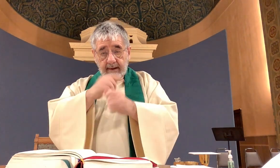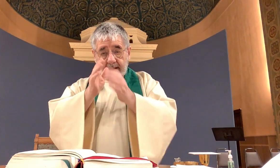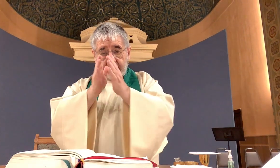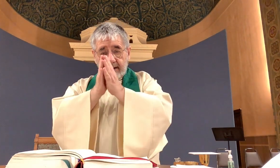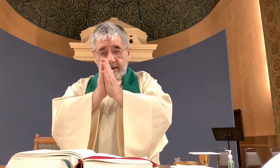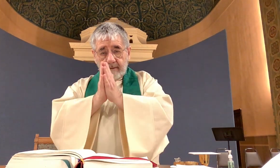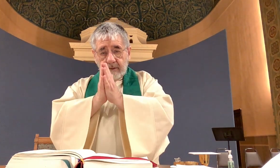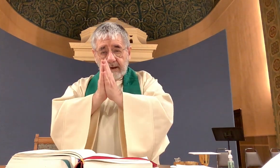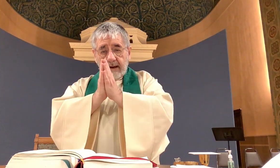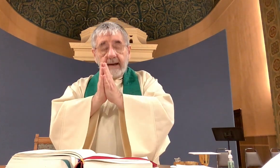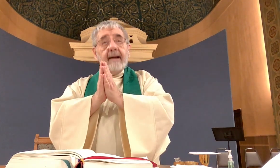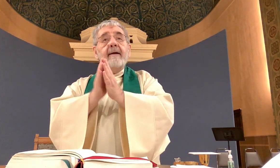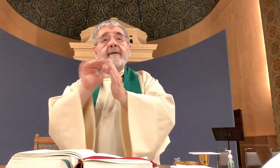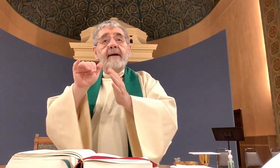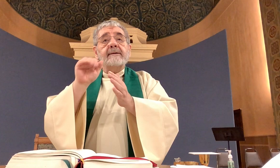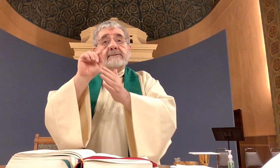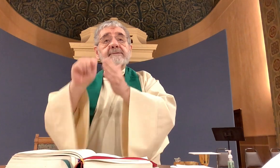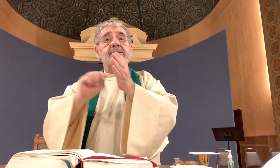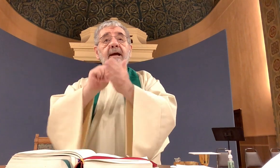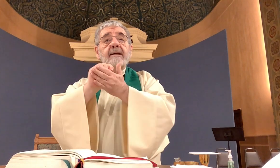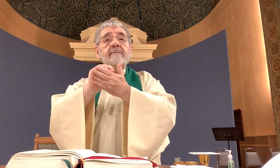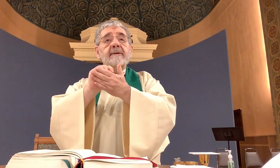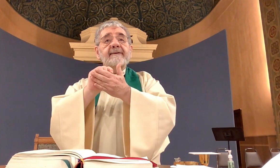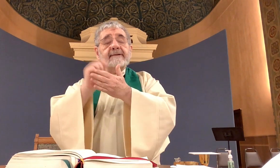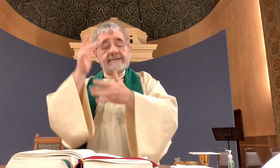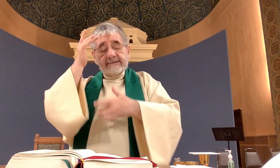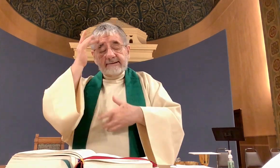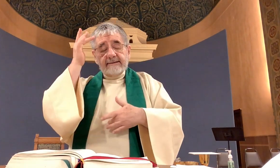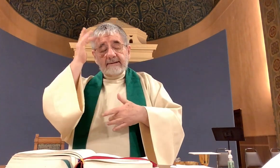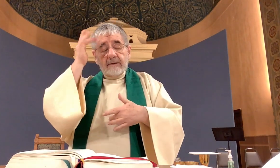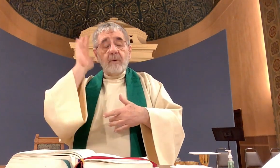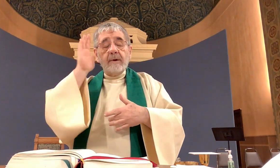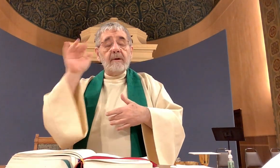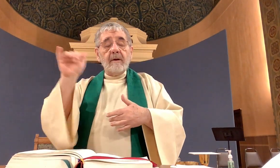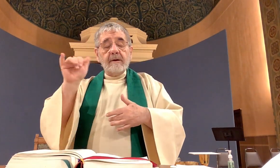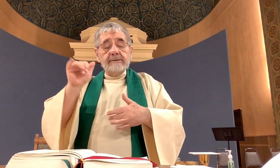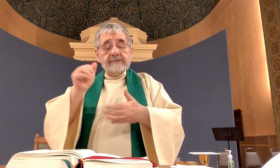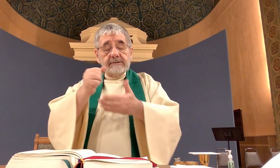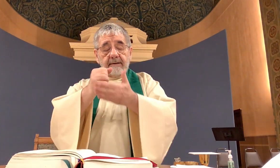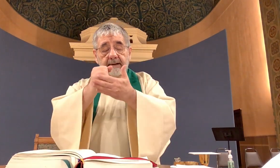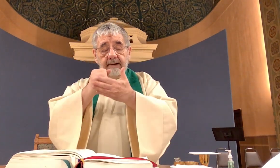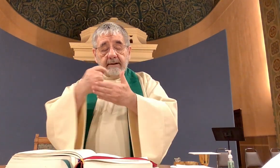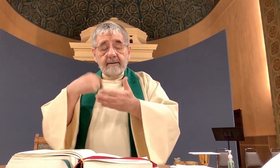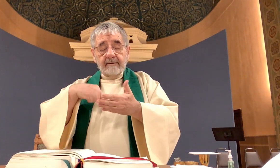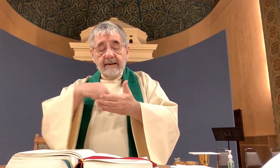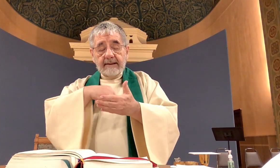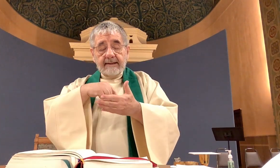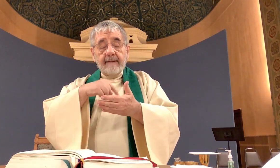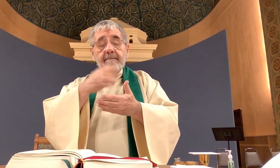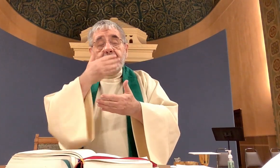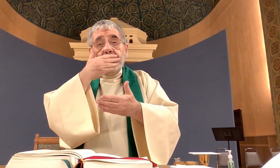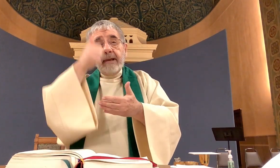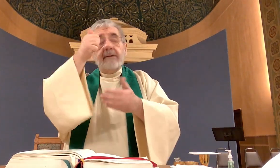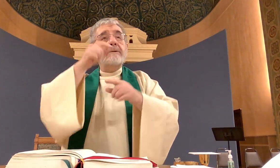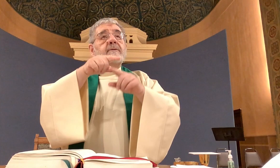we pray also that in this time of sickness may help us to be better connected to God